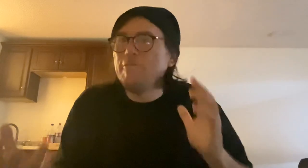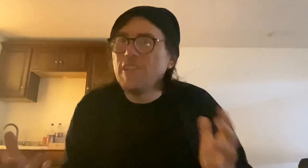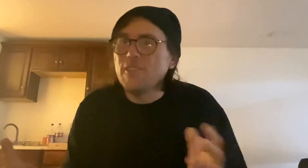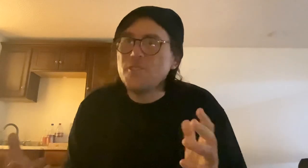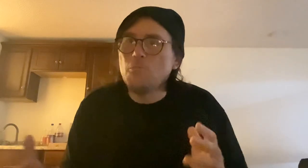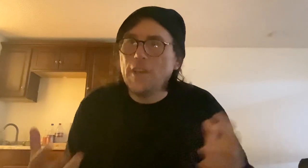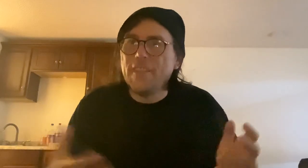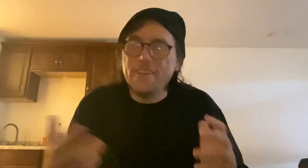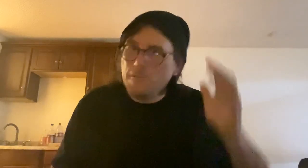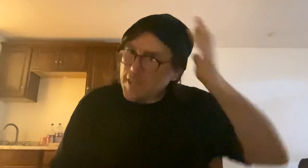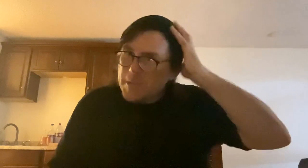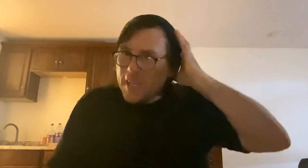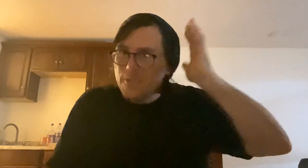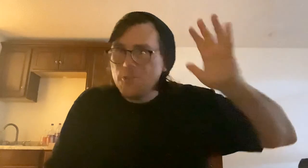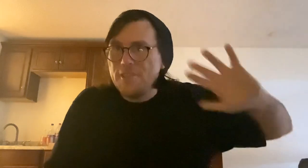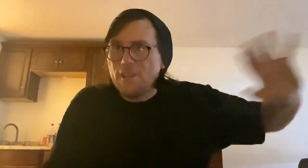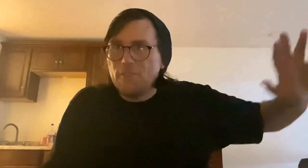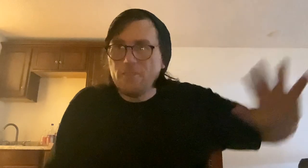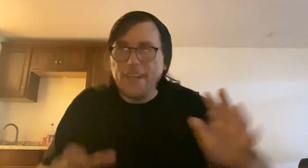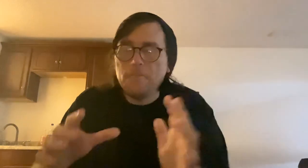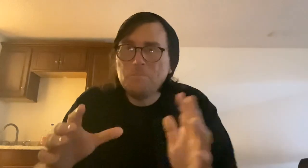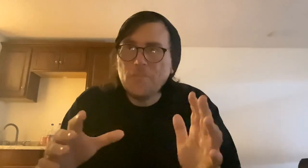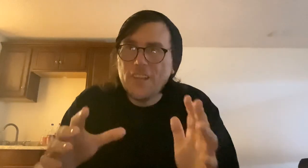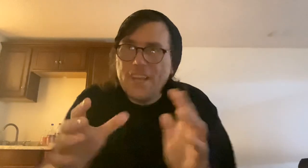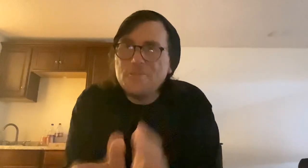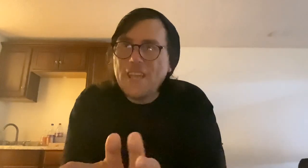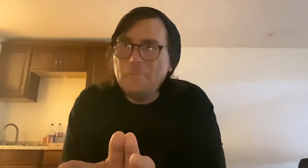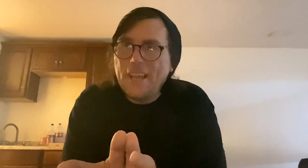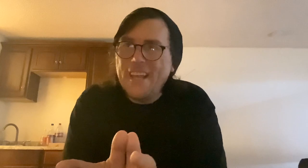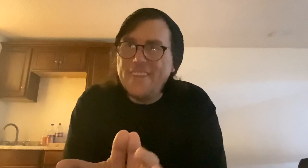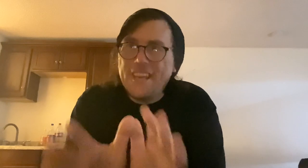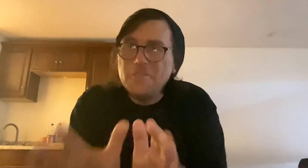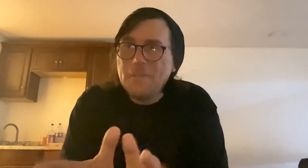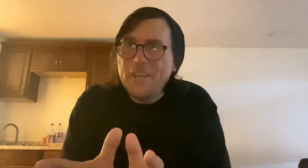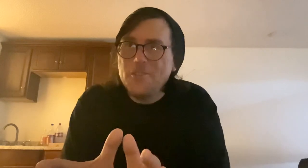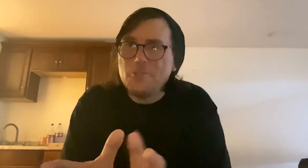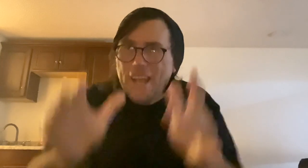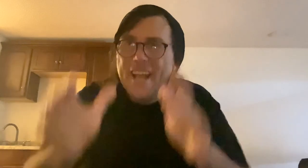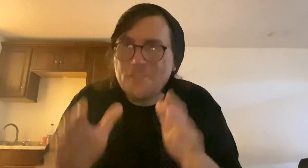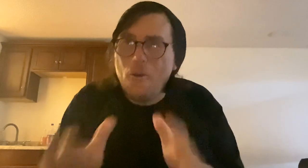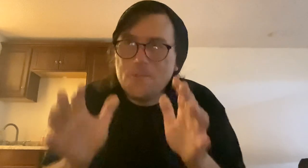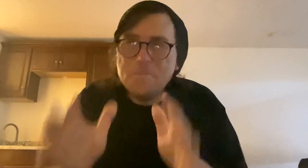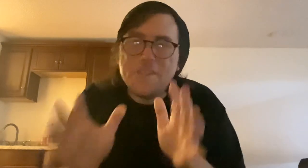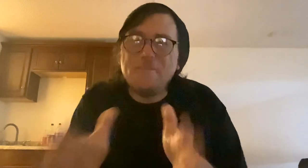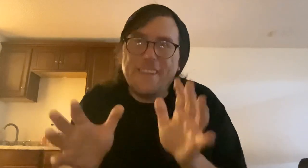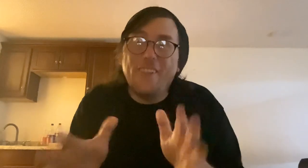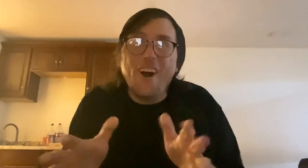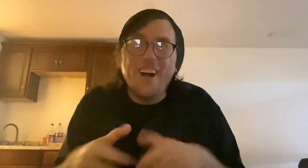fields within different types of industries, you know, like entertainment. The entertainment industry has their own specified laws